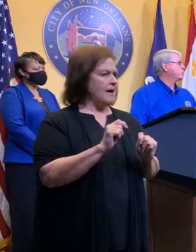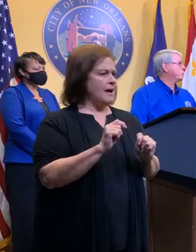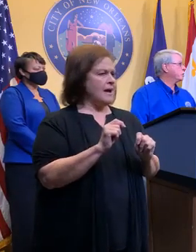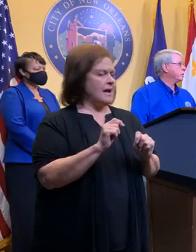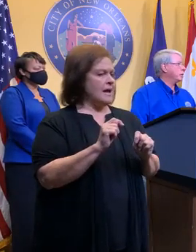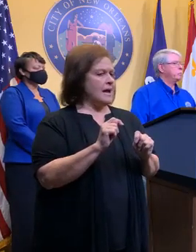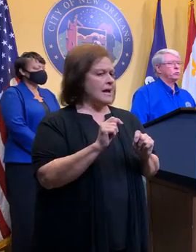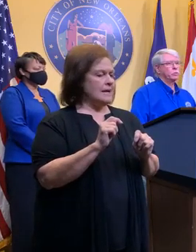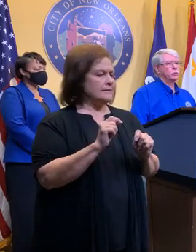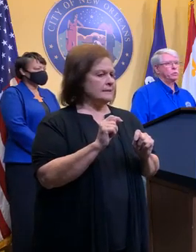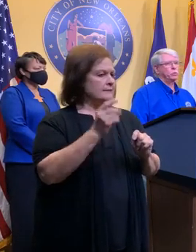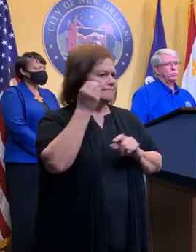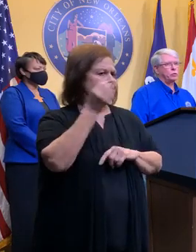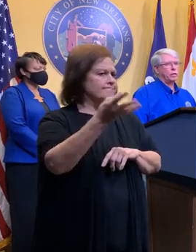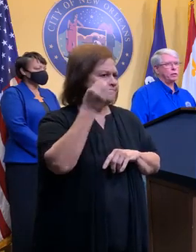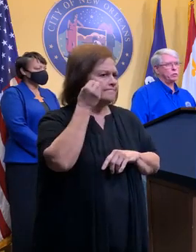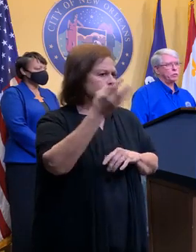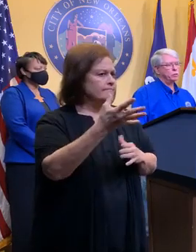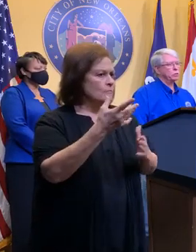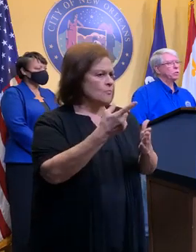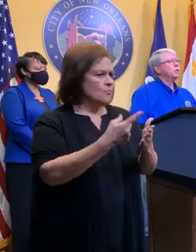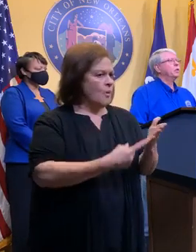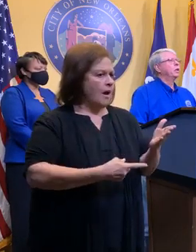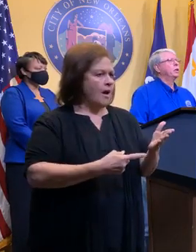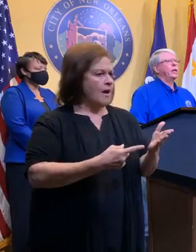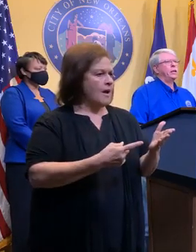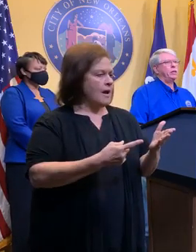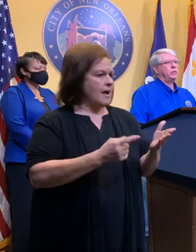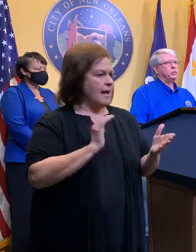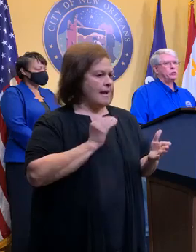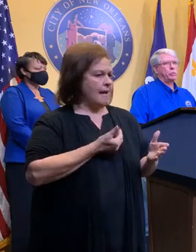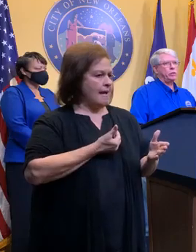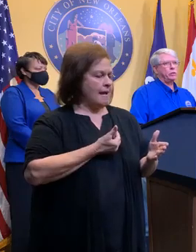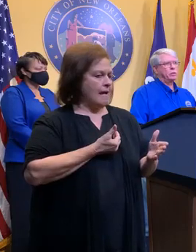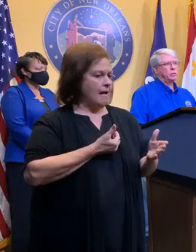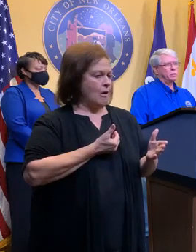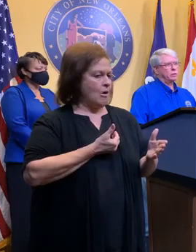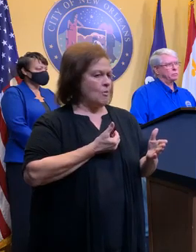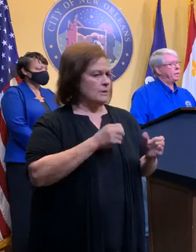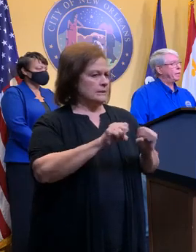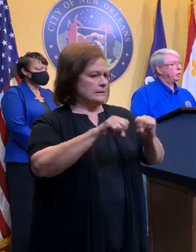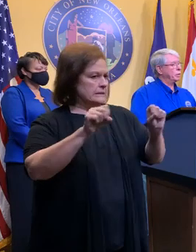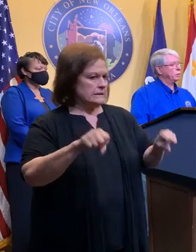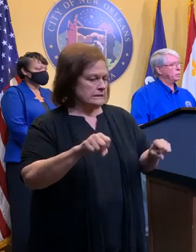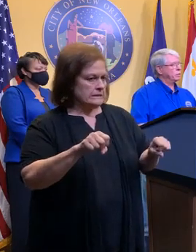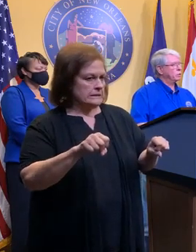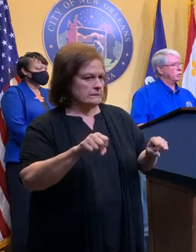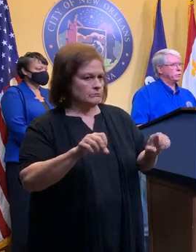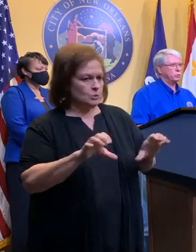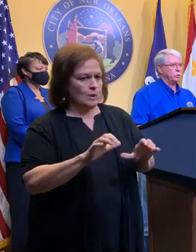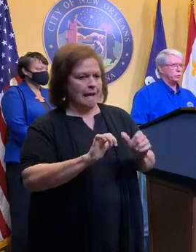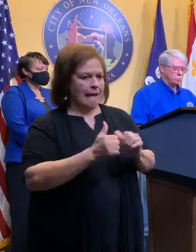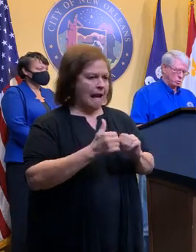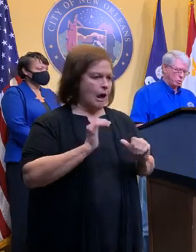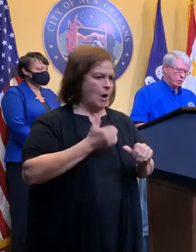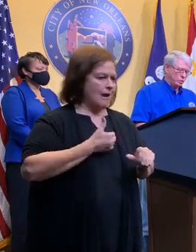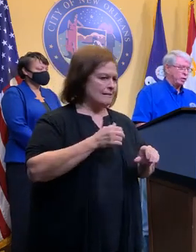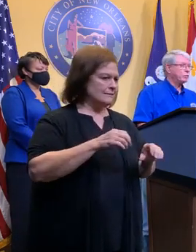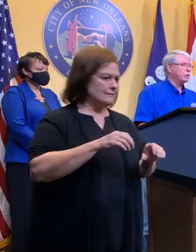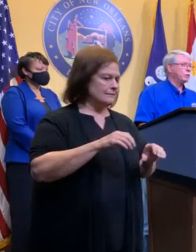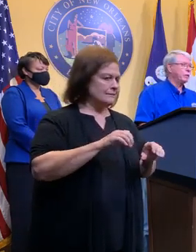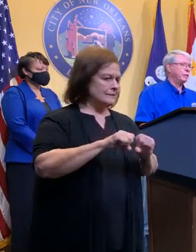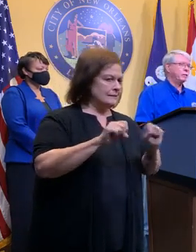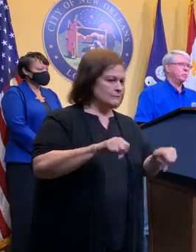almost in real time as to what the equipment status is, and any issues that we find out about across the system.